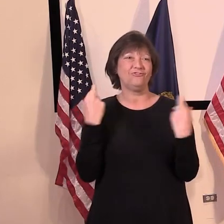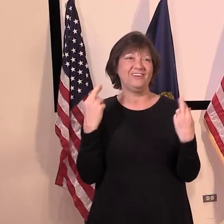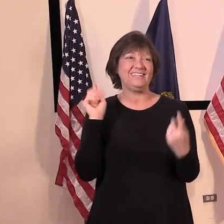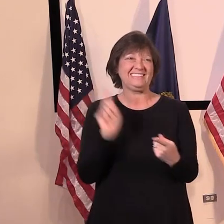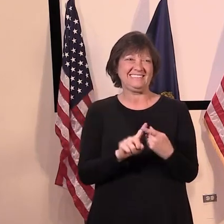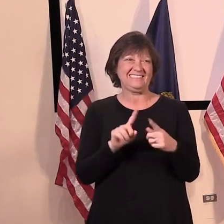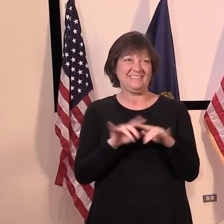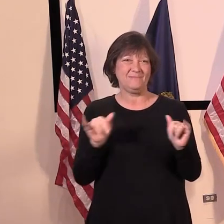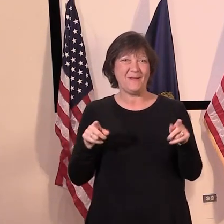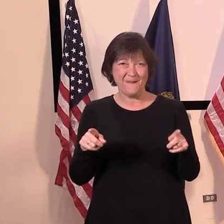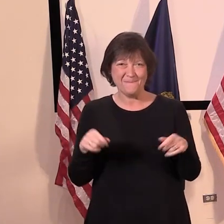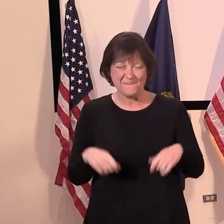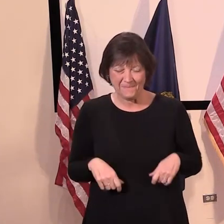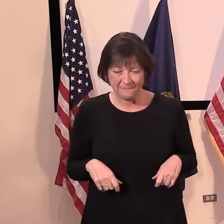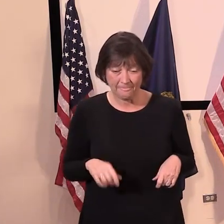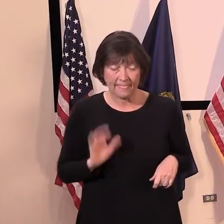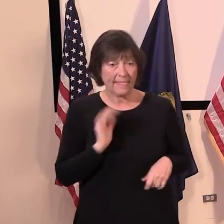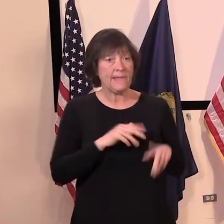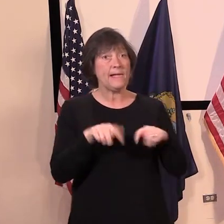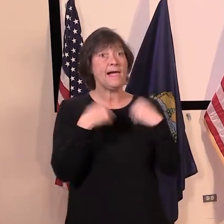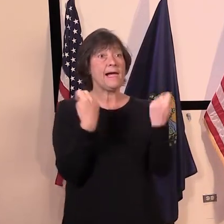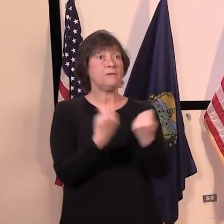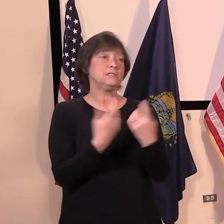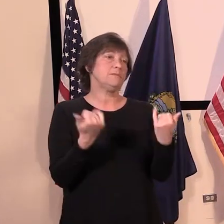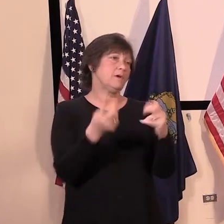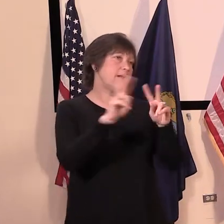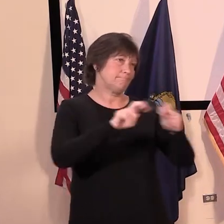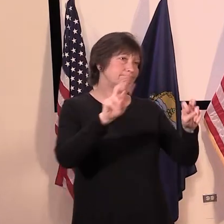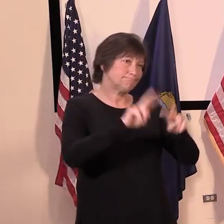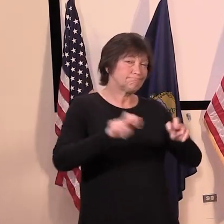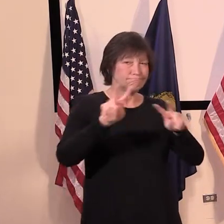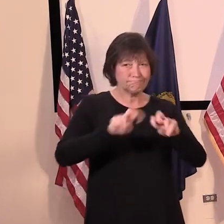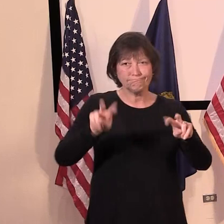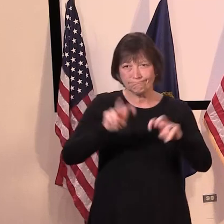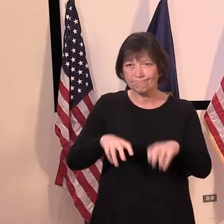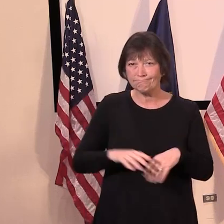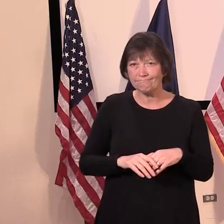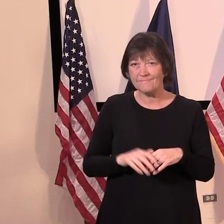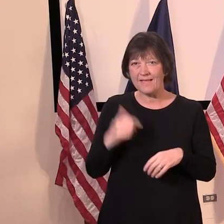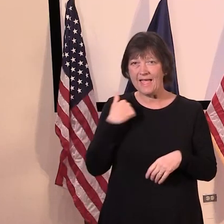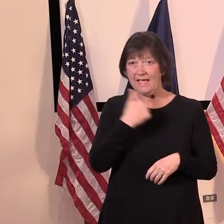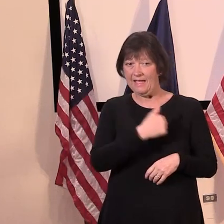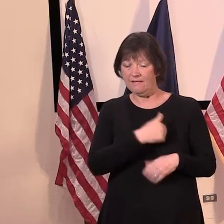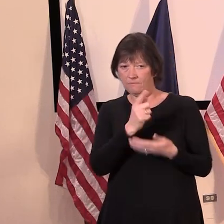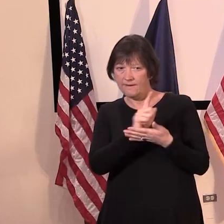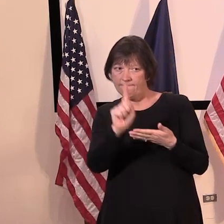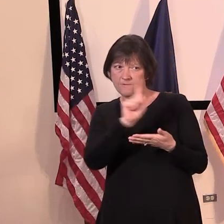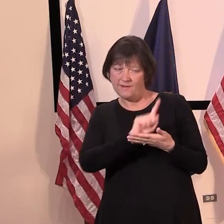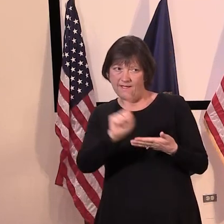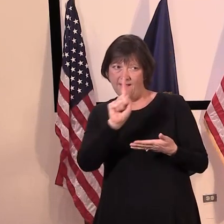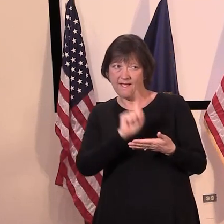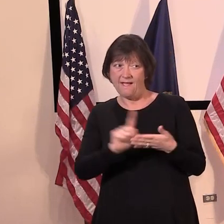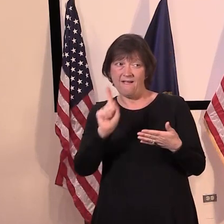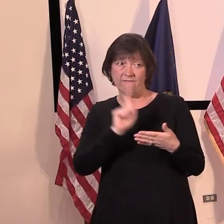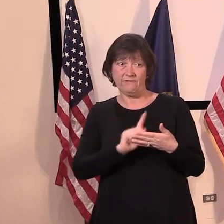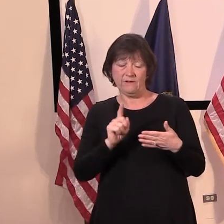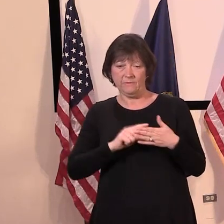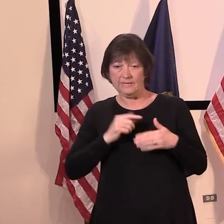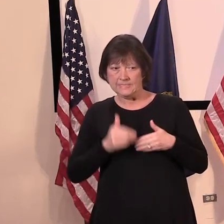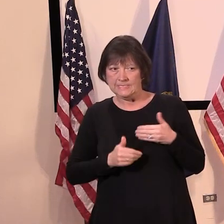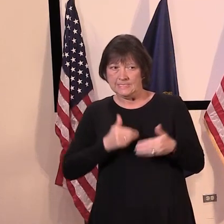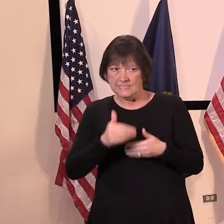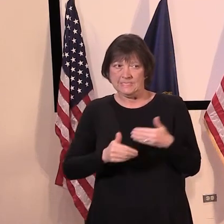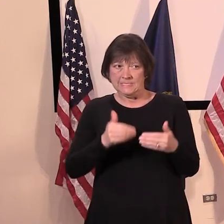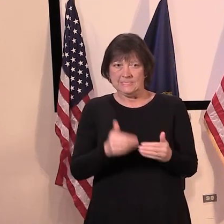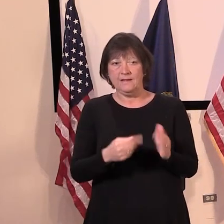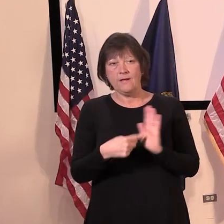I know our team is is looking at this and is presenting on a on a weekly basis as to what they